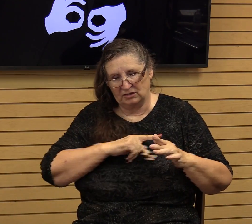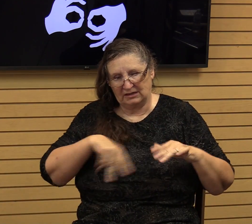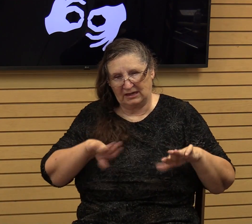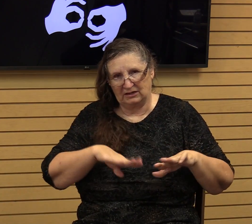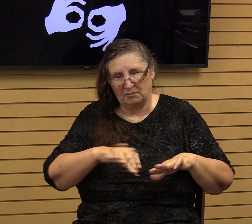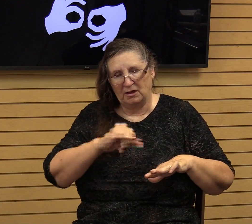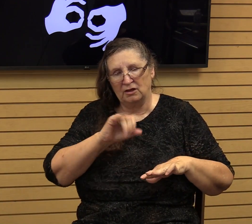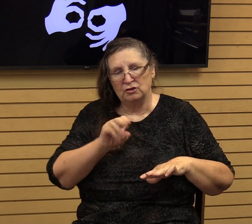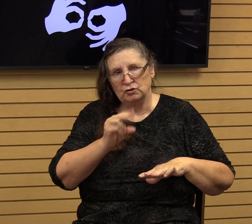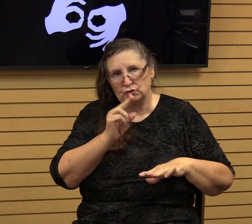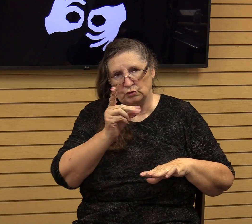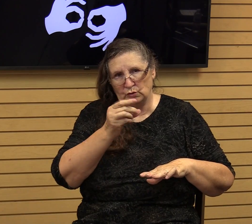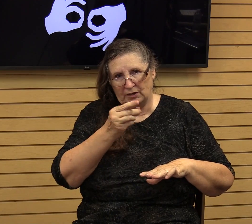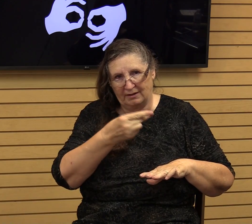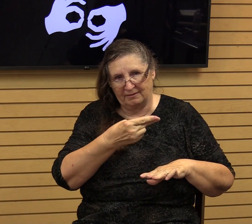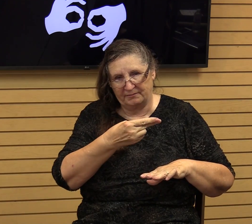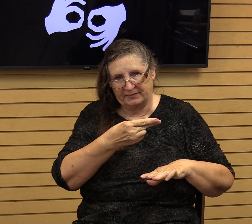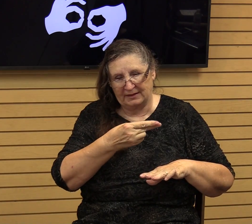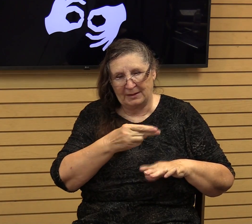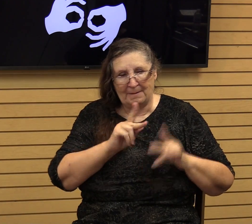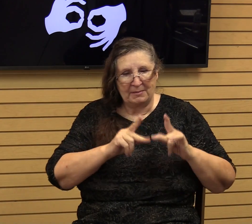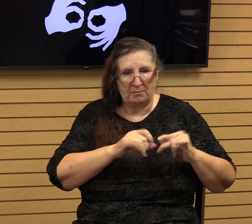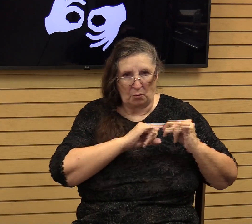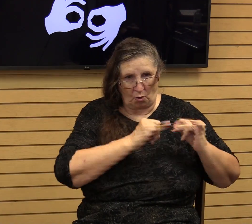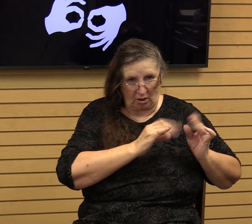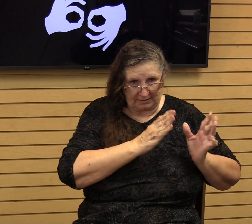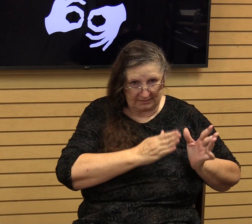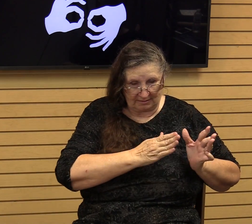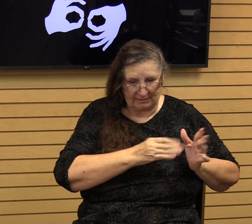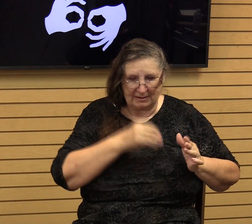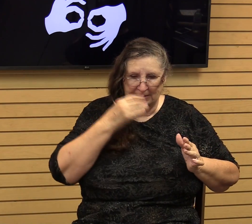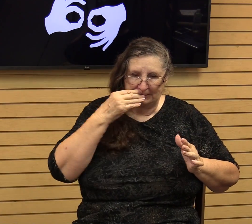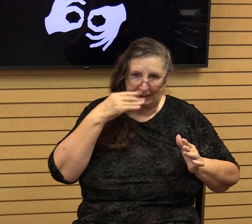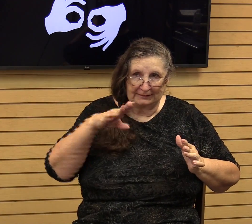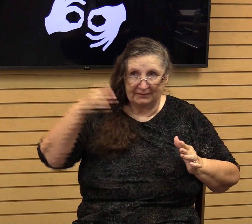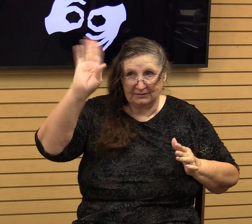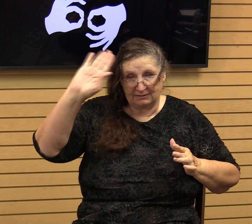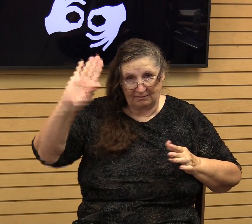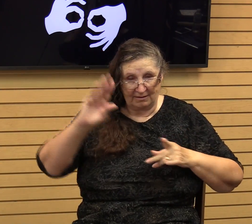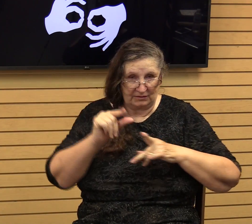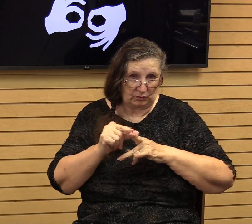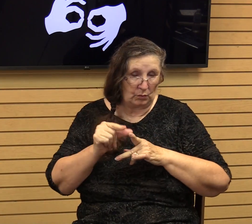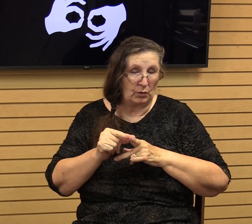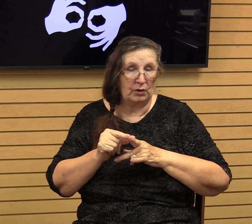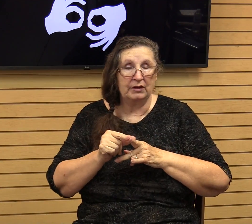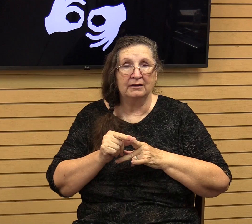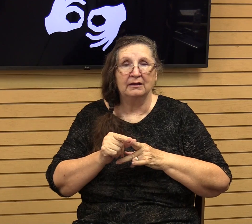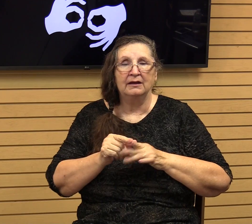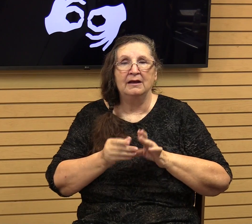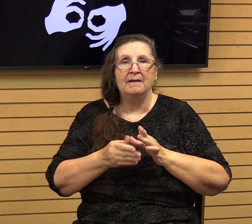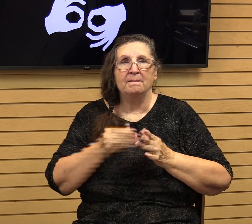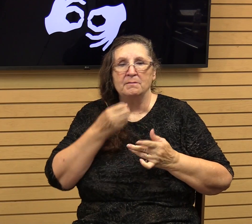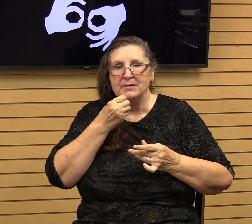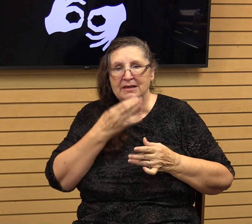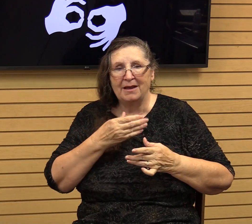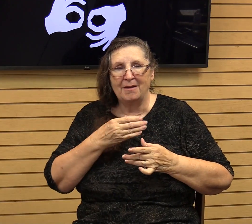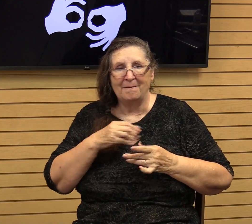The people had become idolaters. They neglected the Word of God. They had become violent people. There was